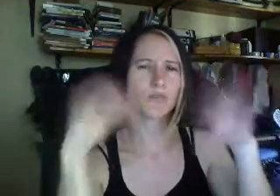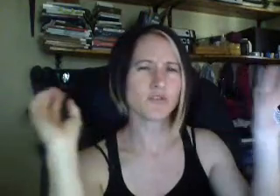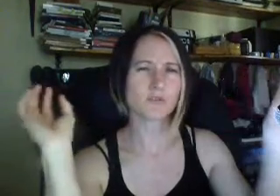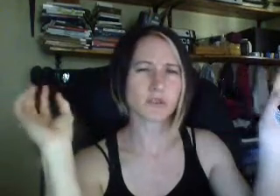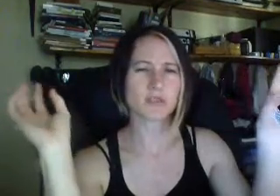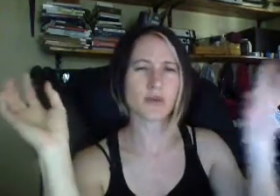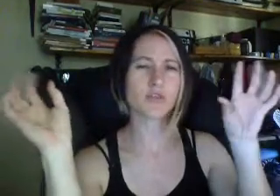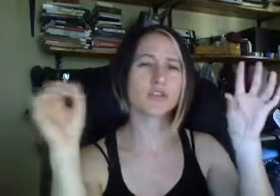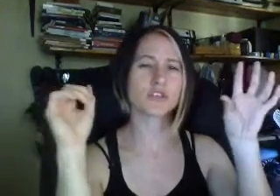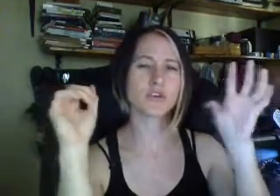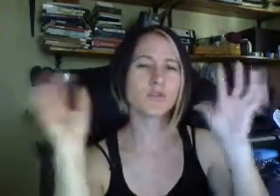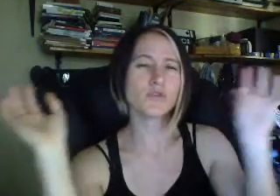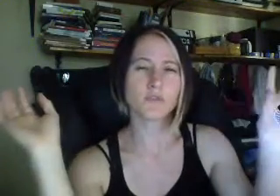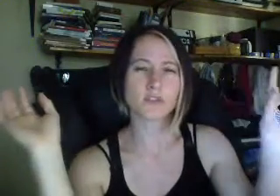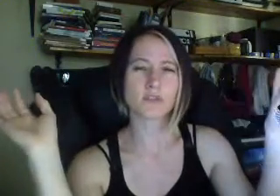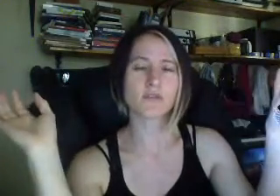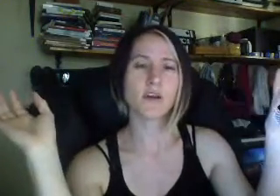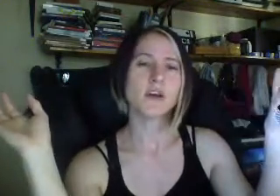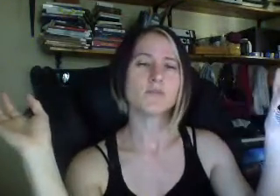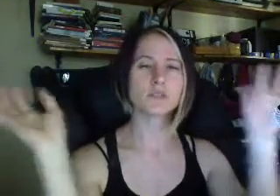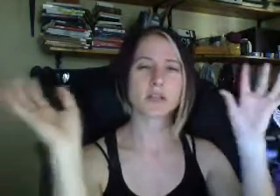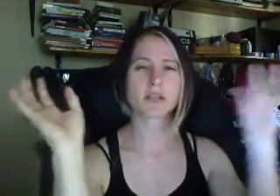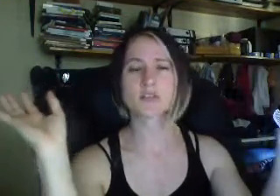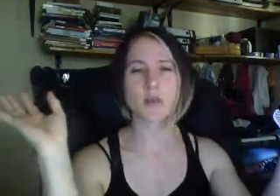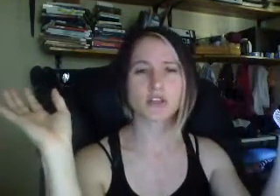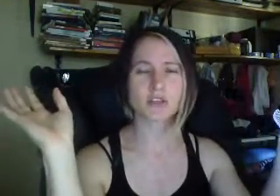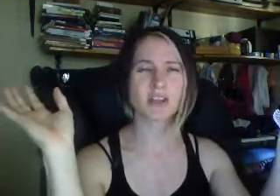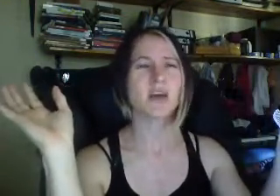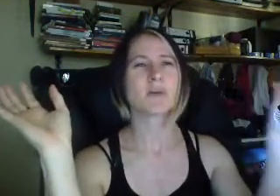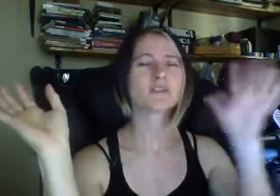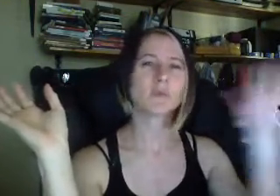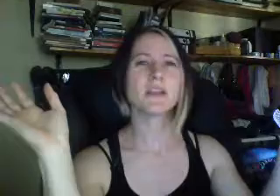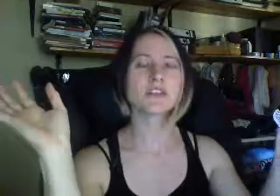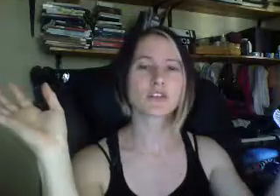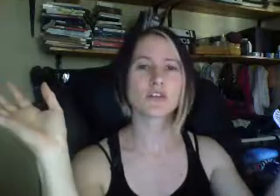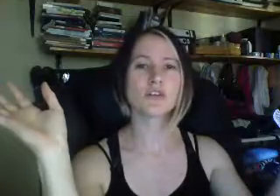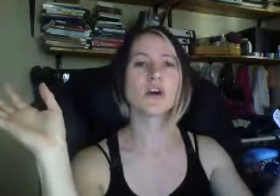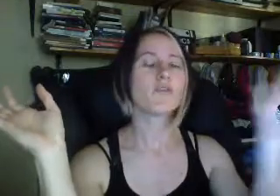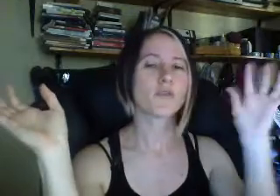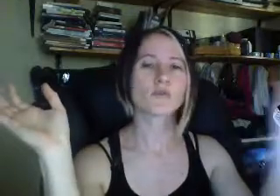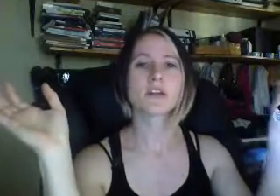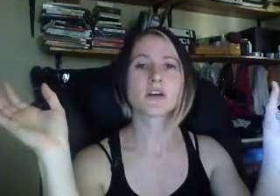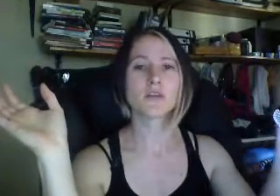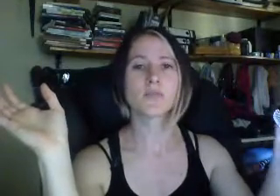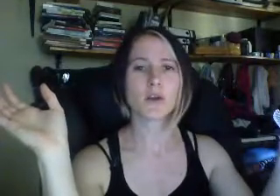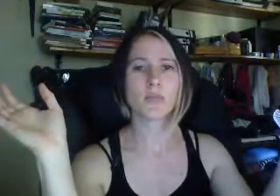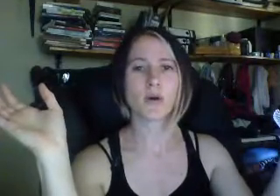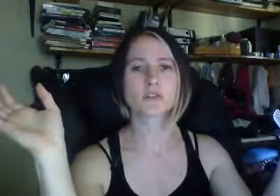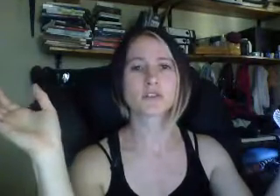movement, this revolutionary movement of musical expression, but it's really just her flaunting her body parts